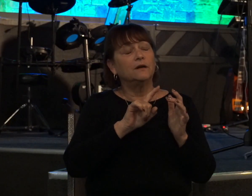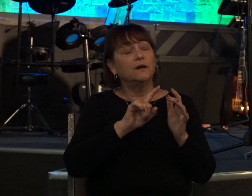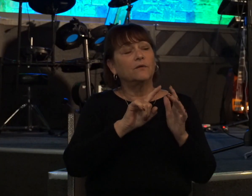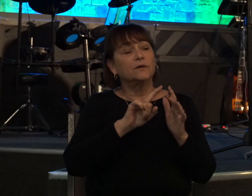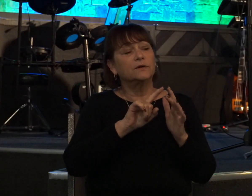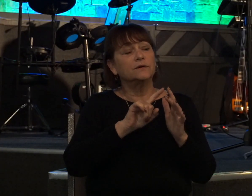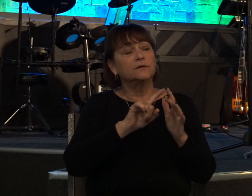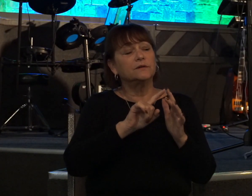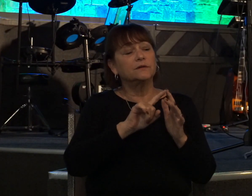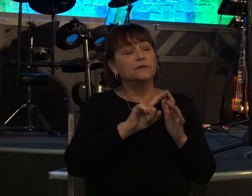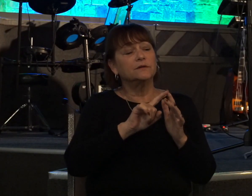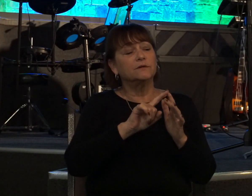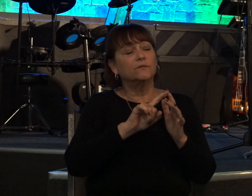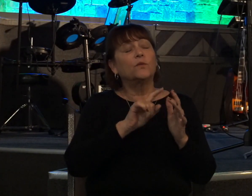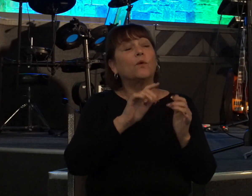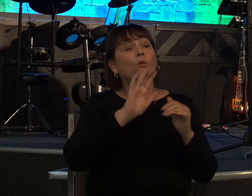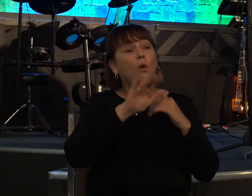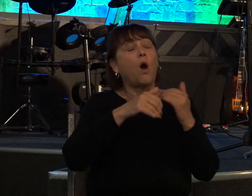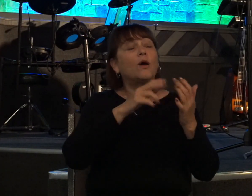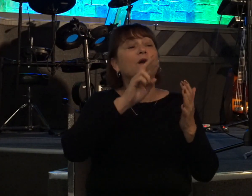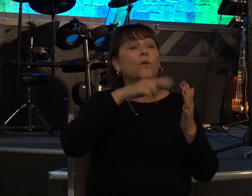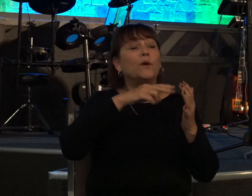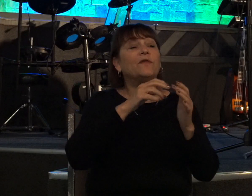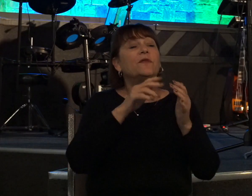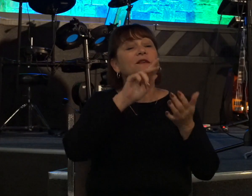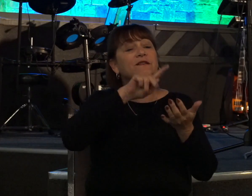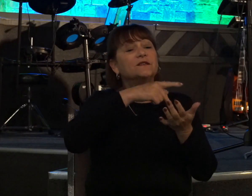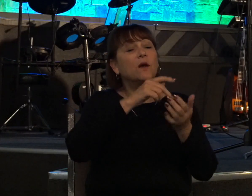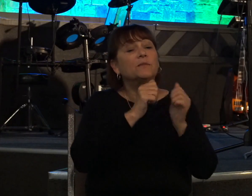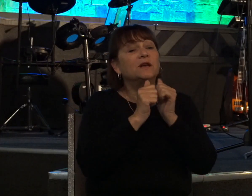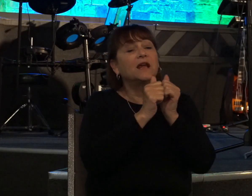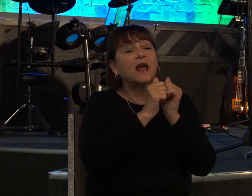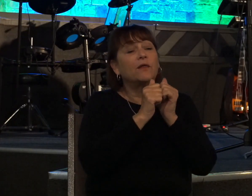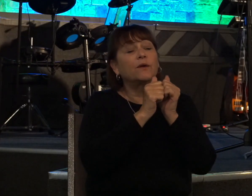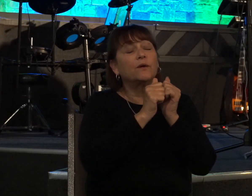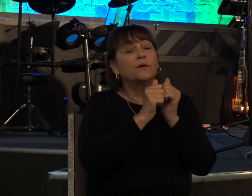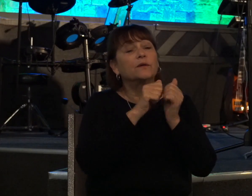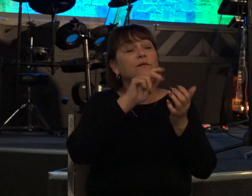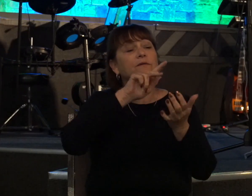psalm together psalm 51 psalm we'll give you guys a second